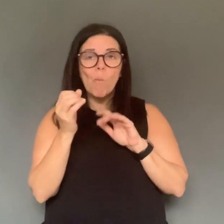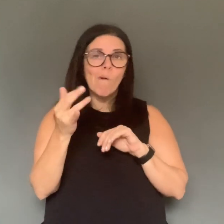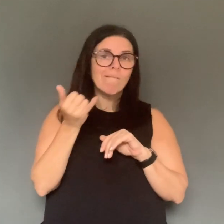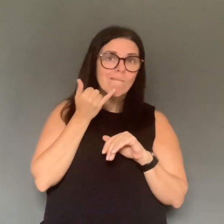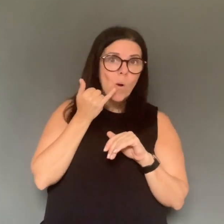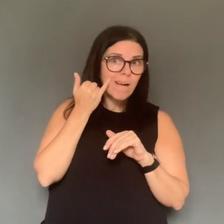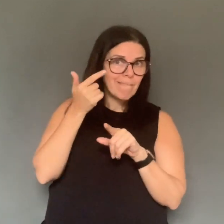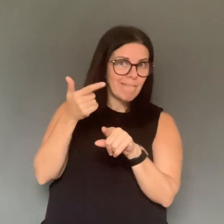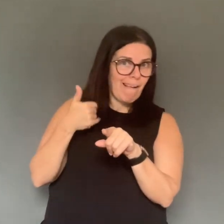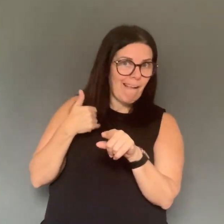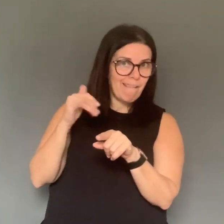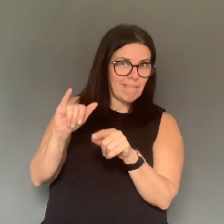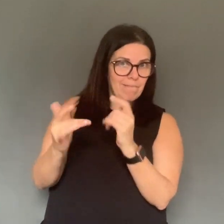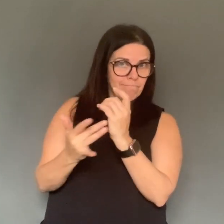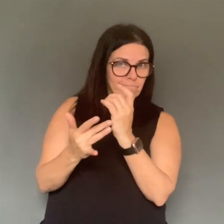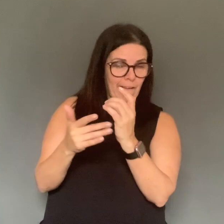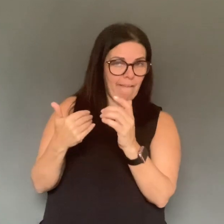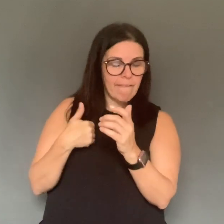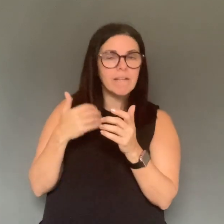-19.